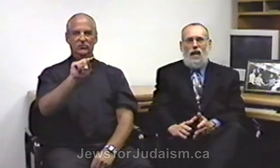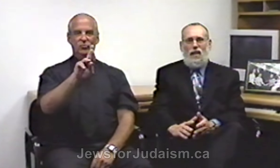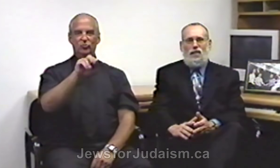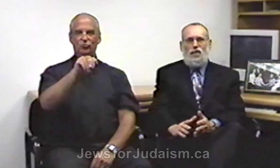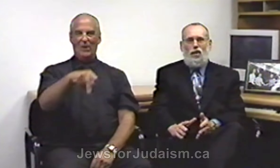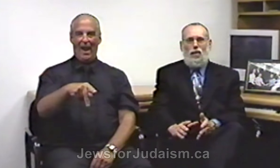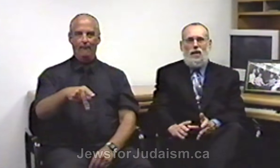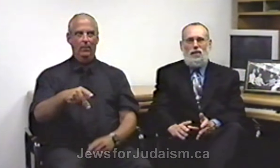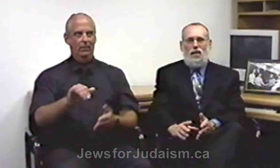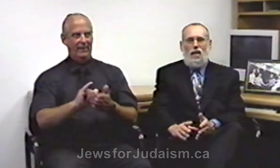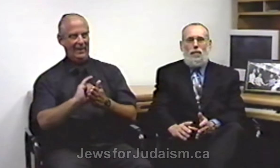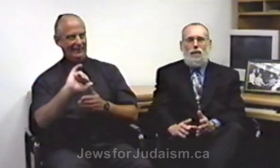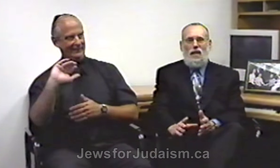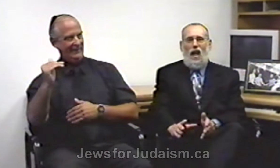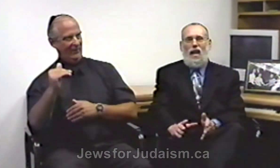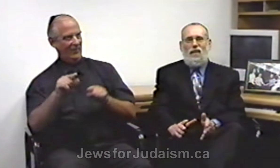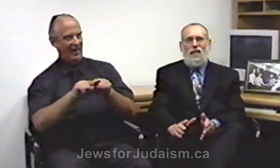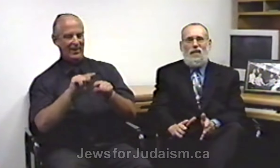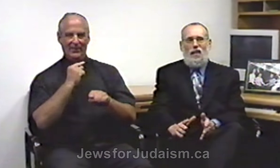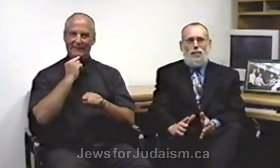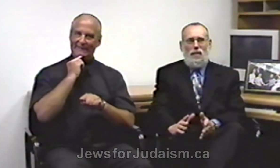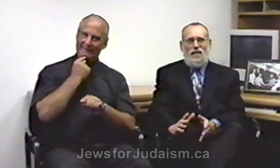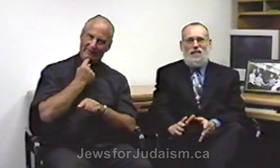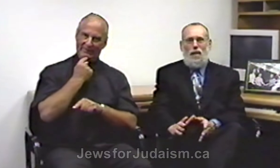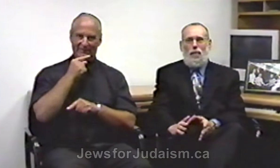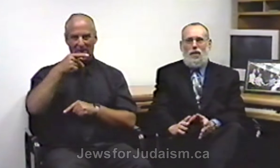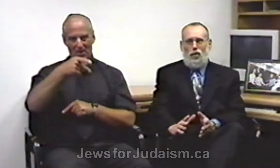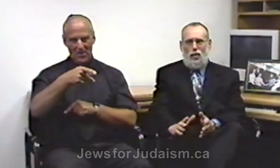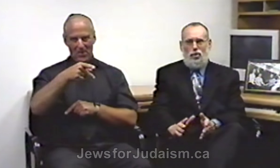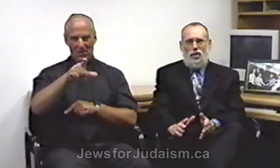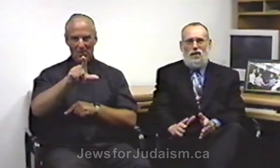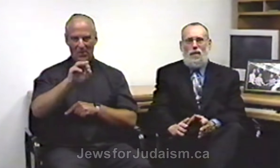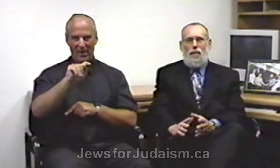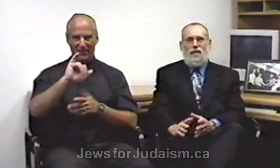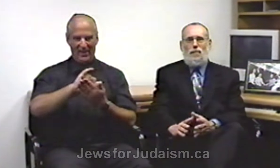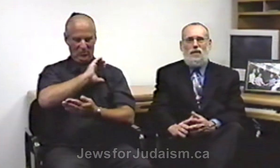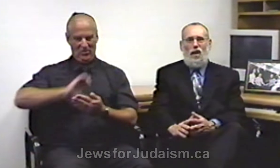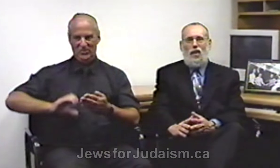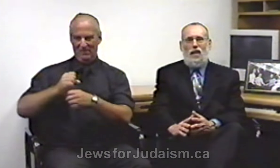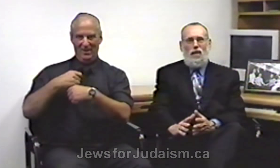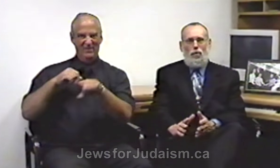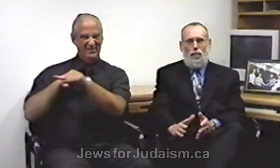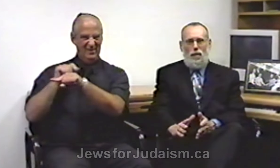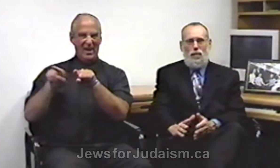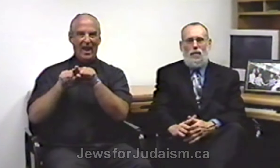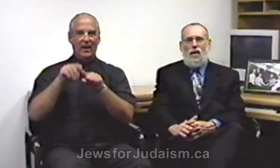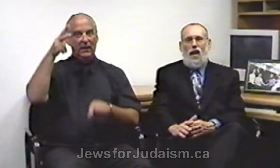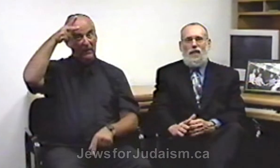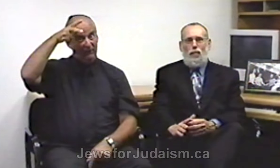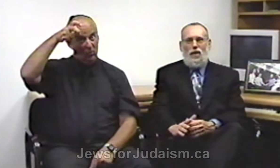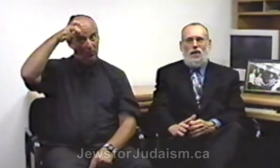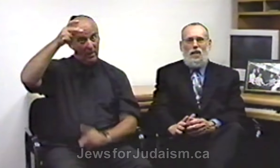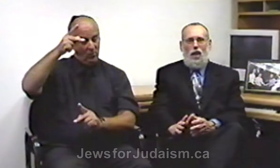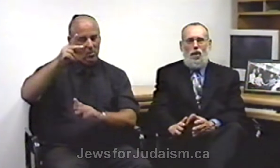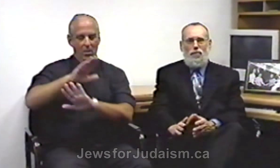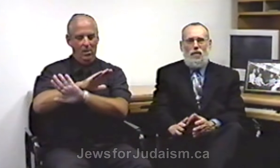a serious plot that's being set by the Christians and it makes them sound like evil people. I think we need to clarify